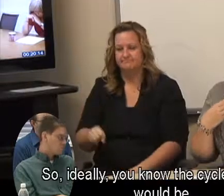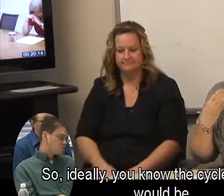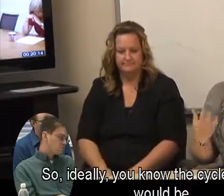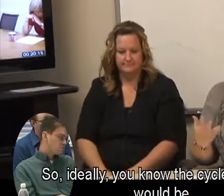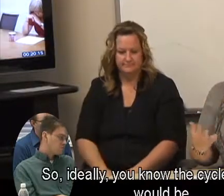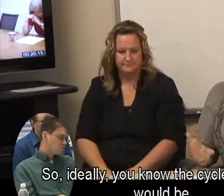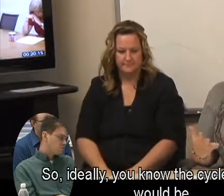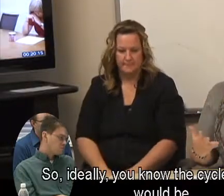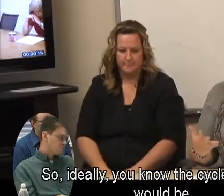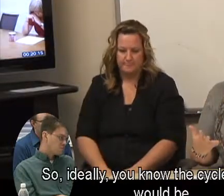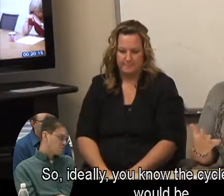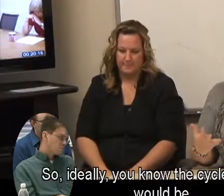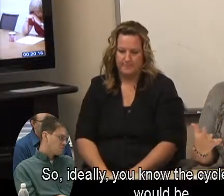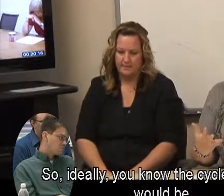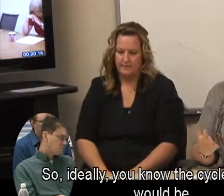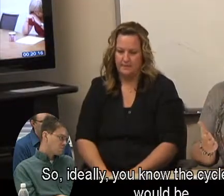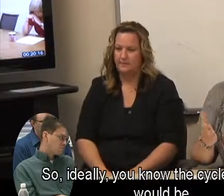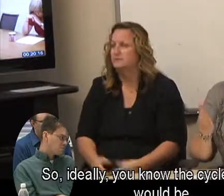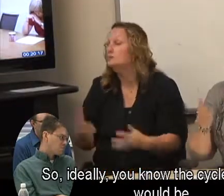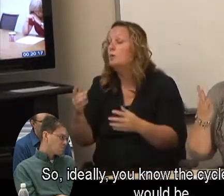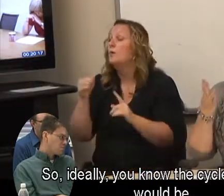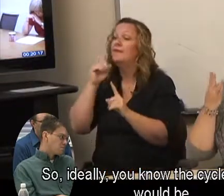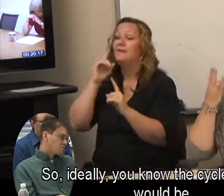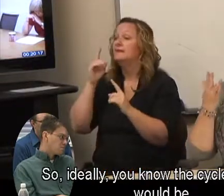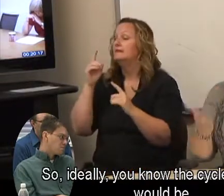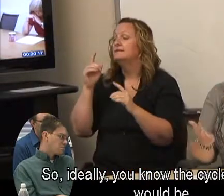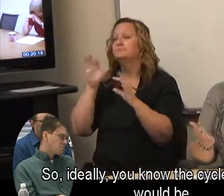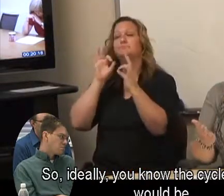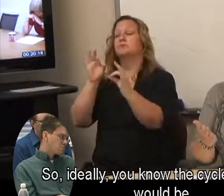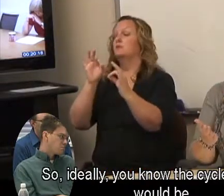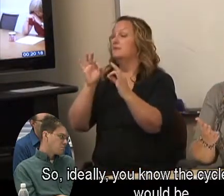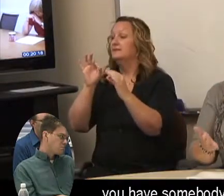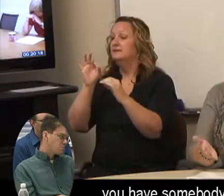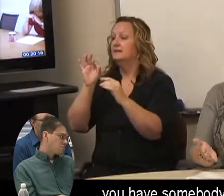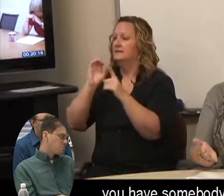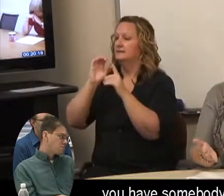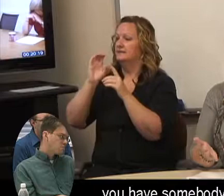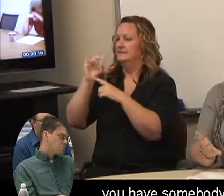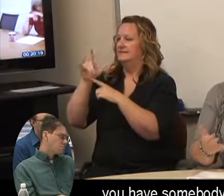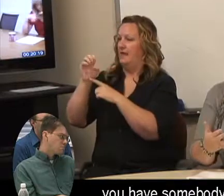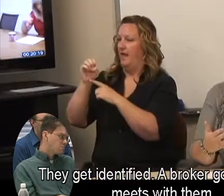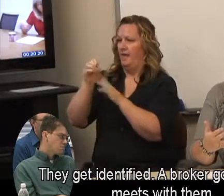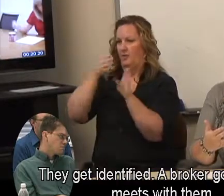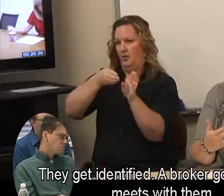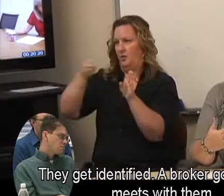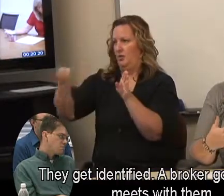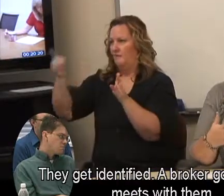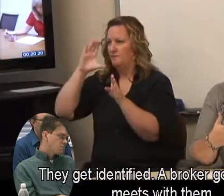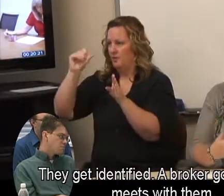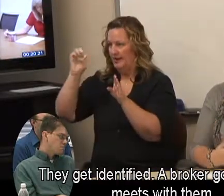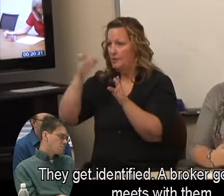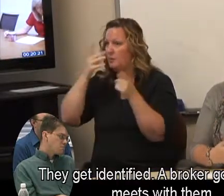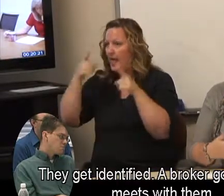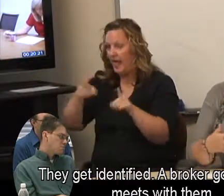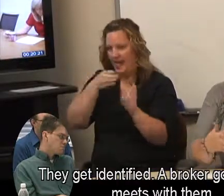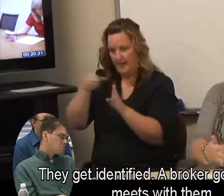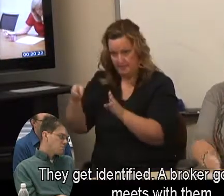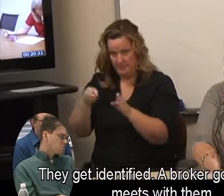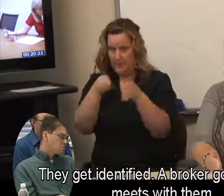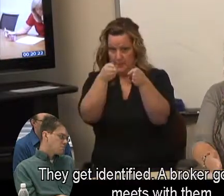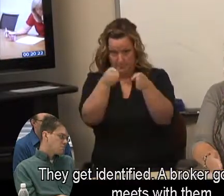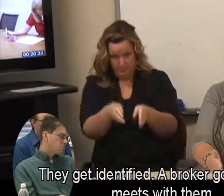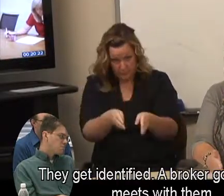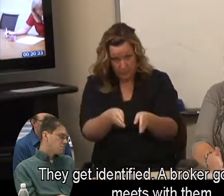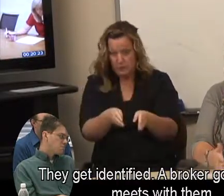you know, the cycle of a case would be you have somebody, they get identified, a